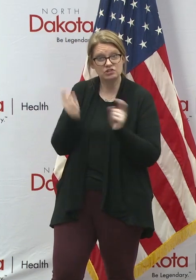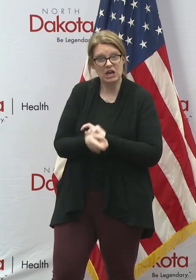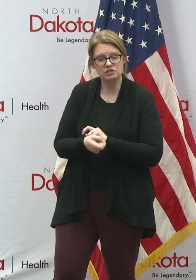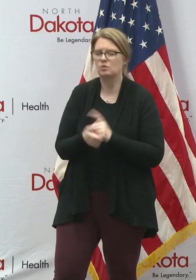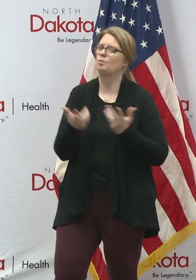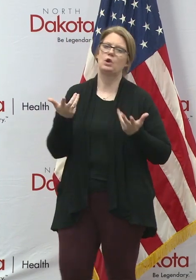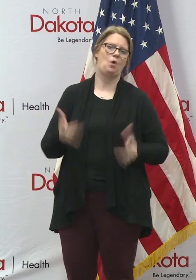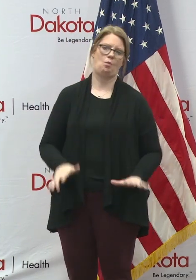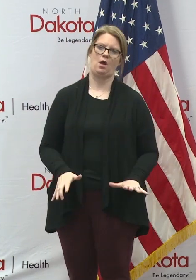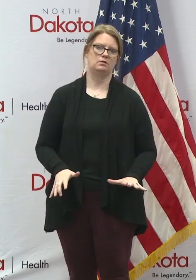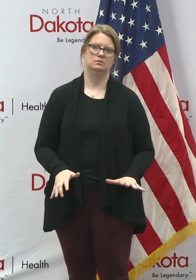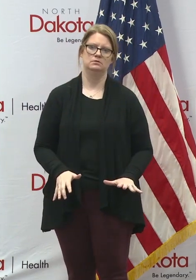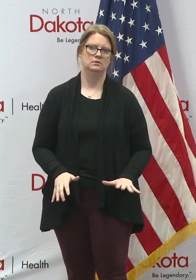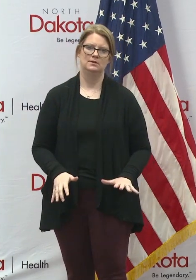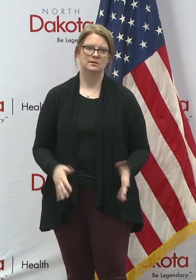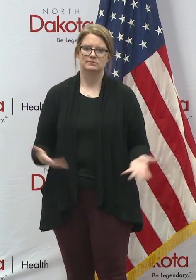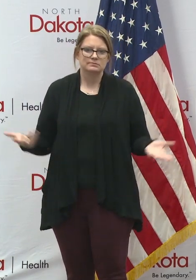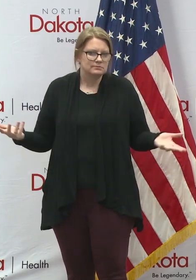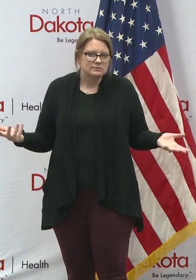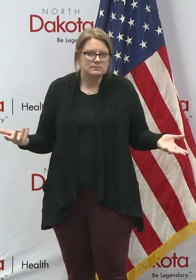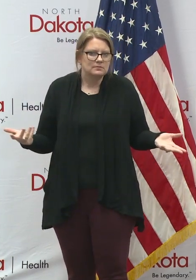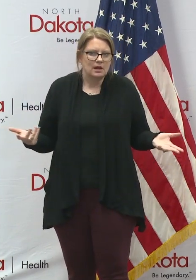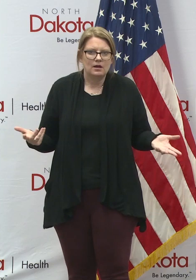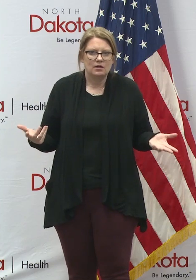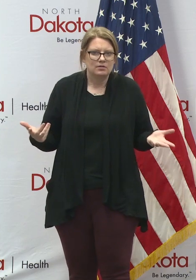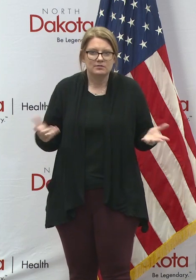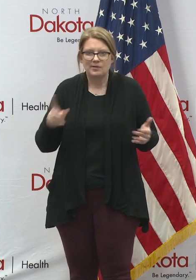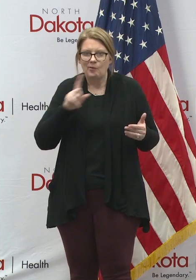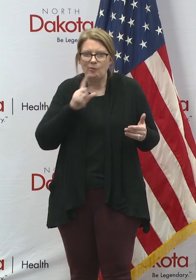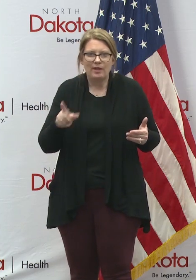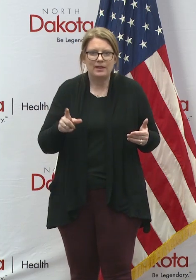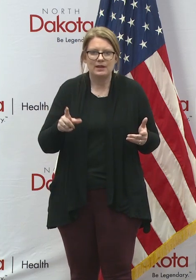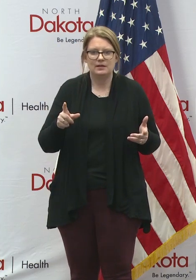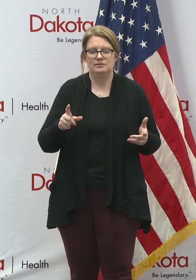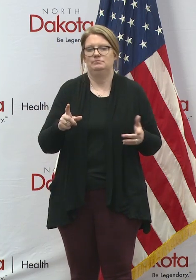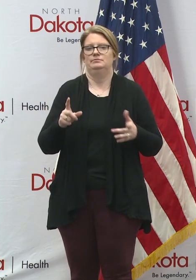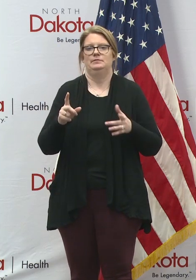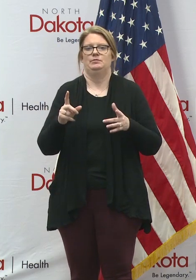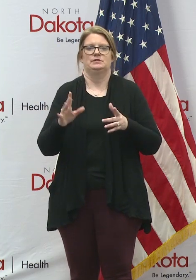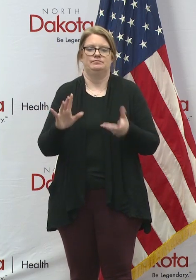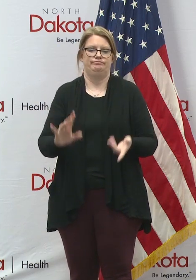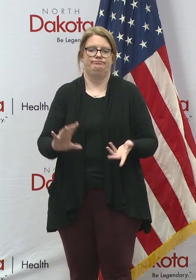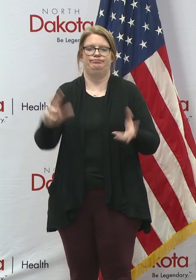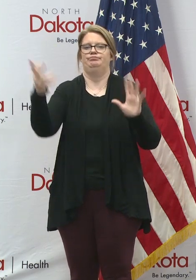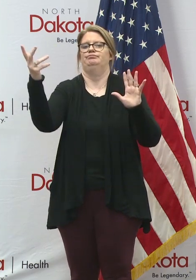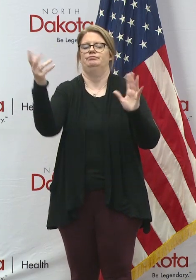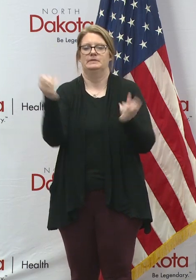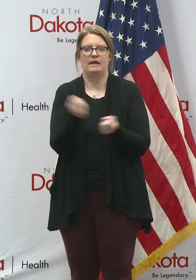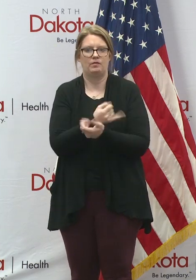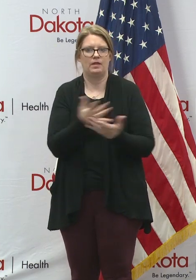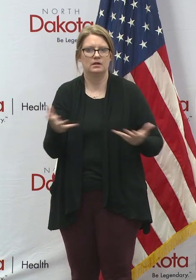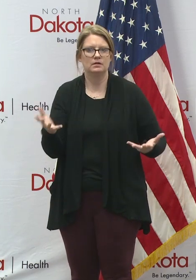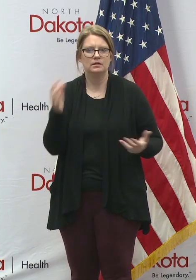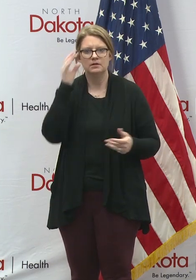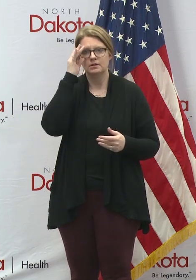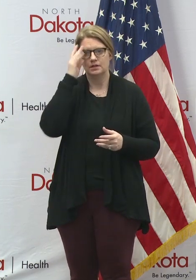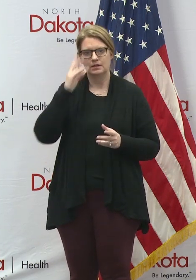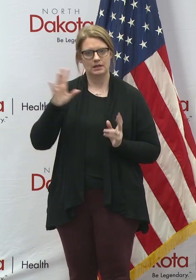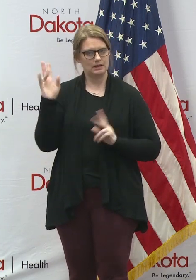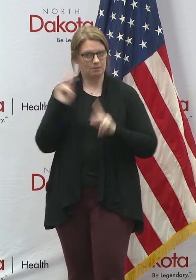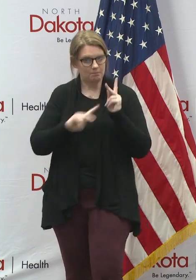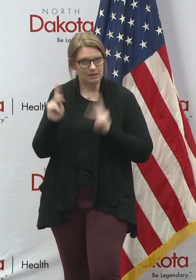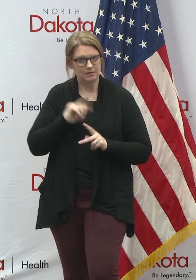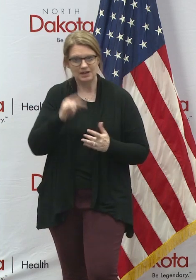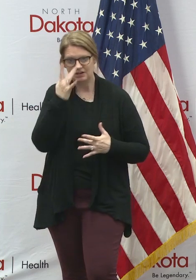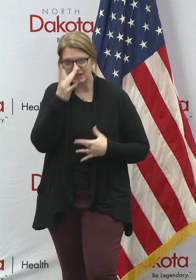because the ramifications of, of opening it up, uh, would be too great. Uh, we believe that the people that are really interested